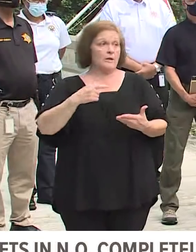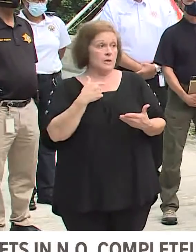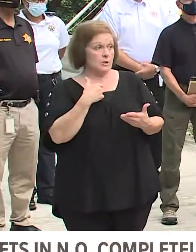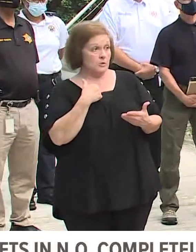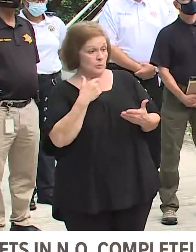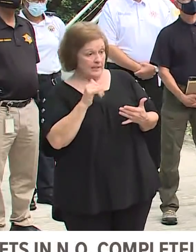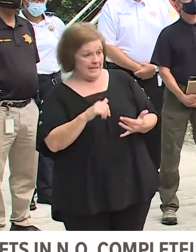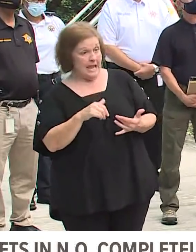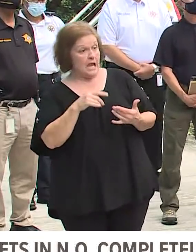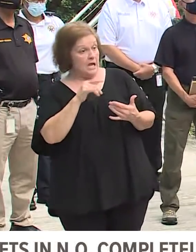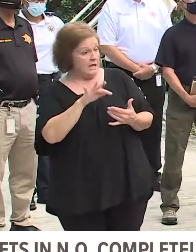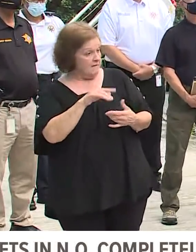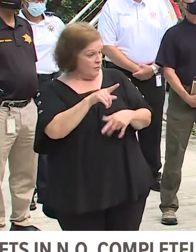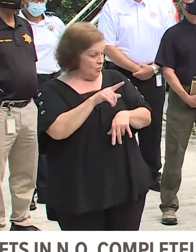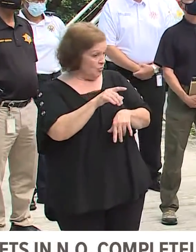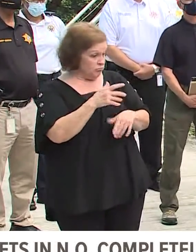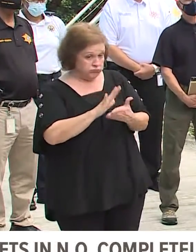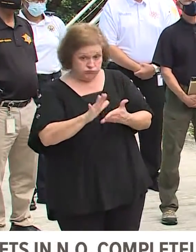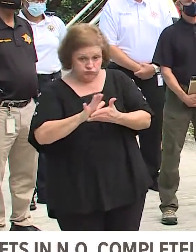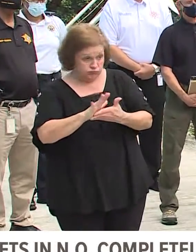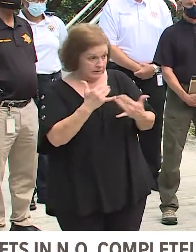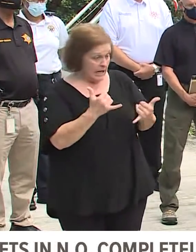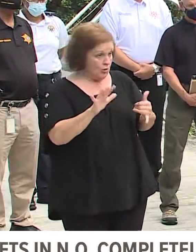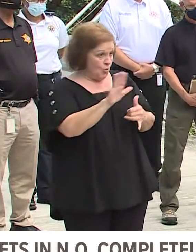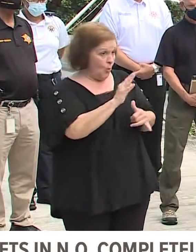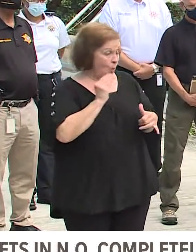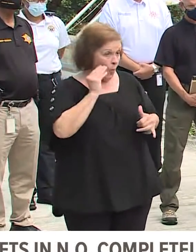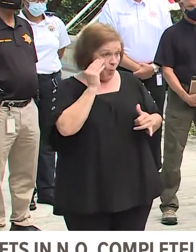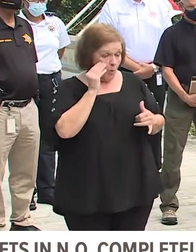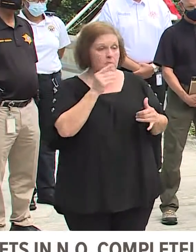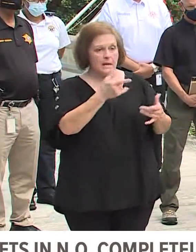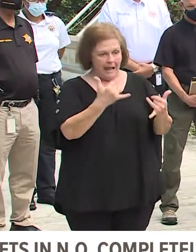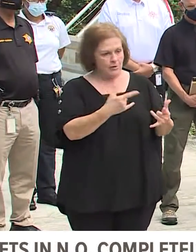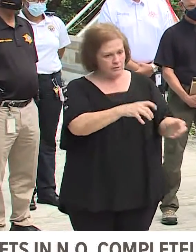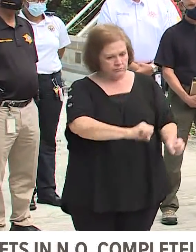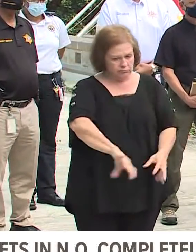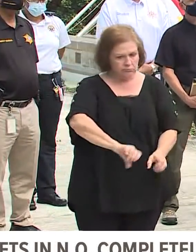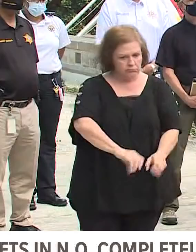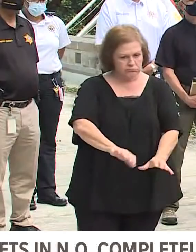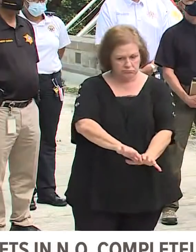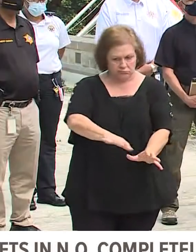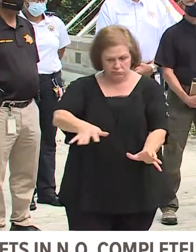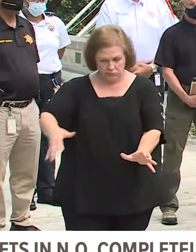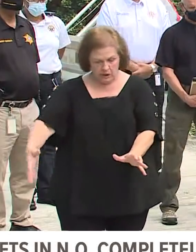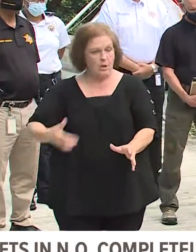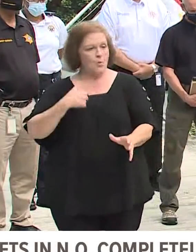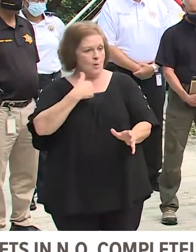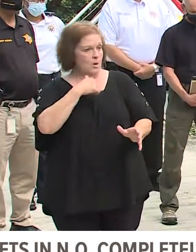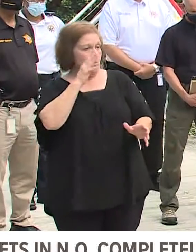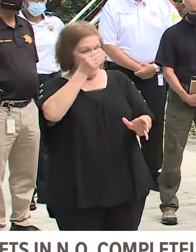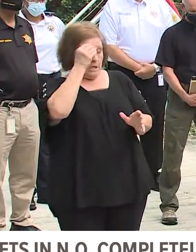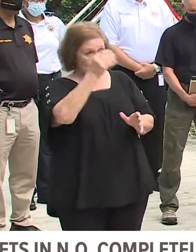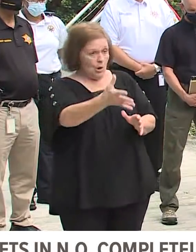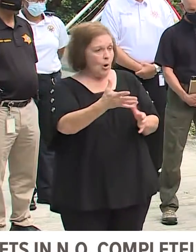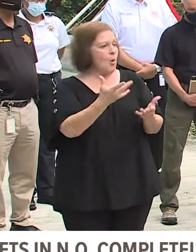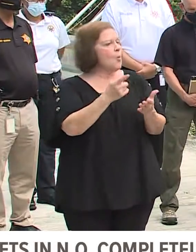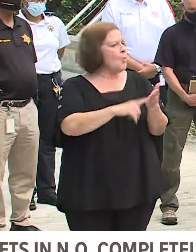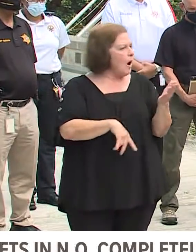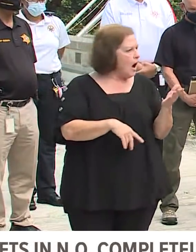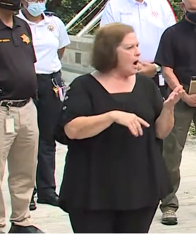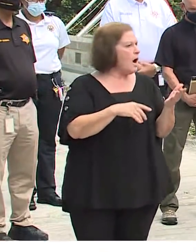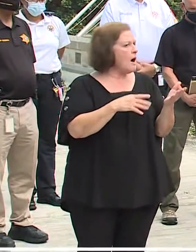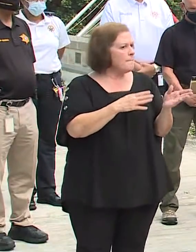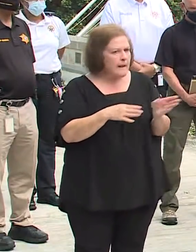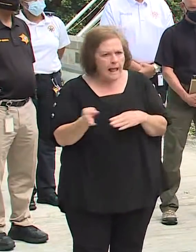this right of ways if you're working on your home take your debris put it on the curb we're gonna push some messaging out about what the methods and